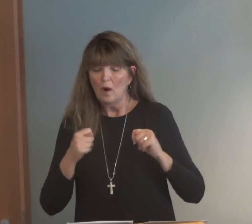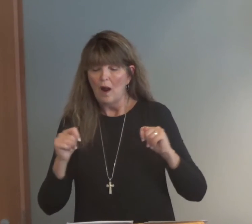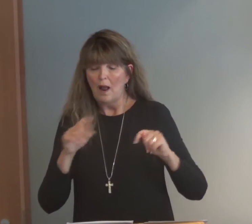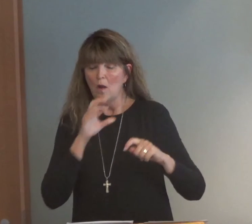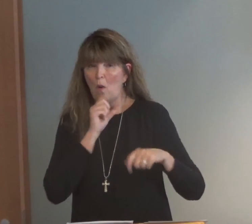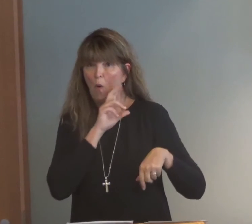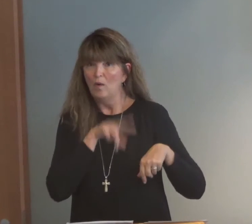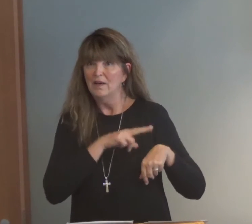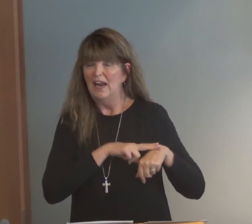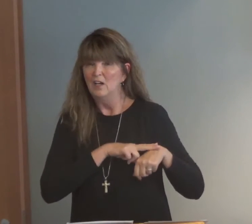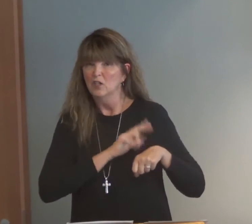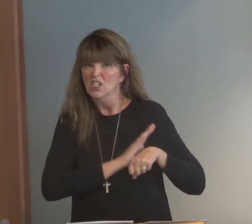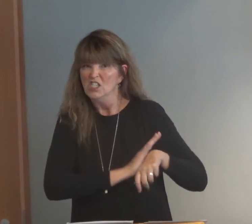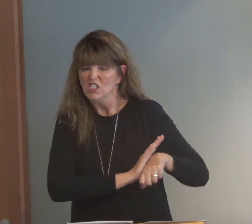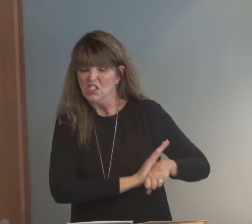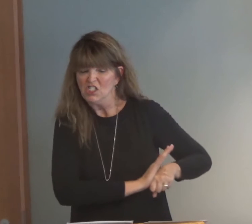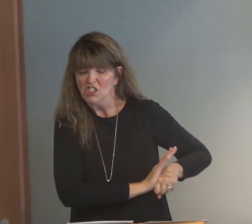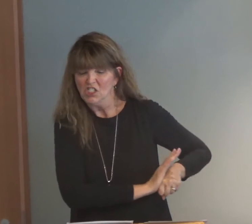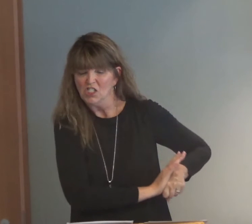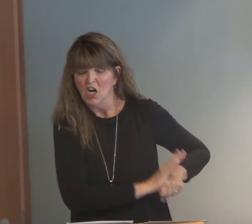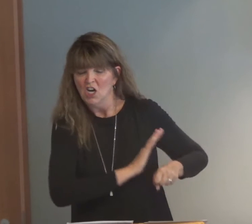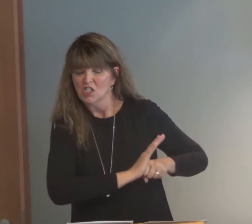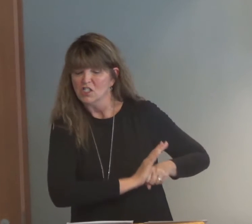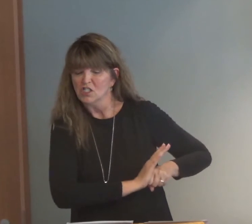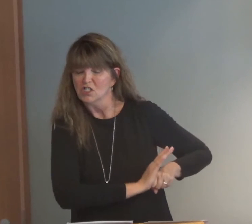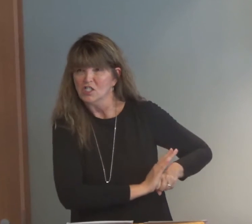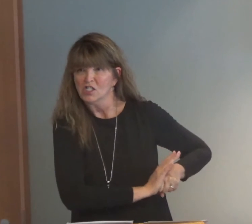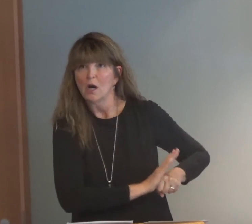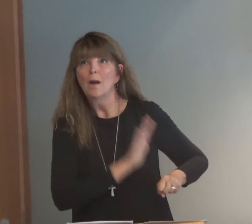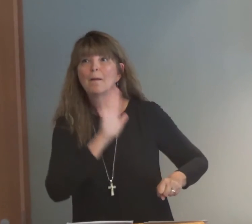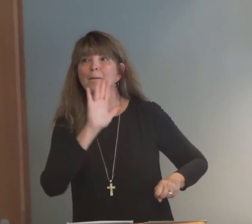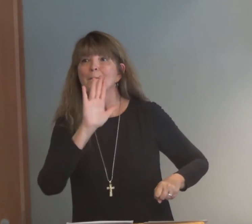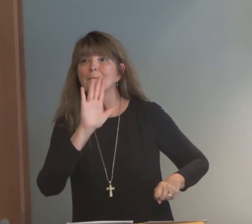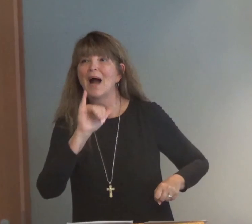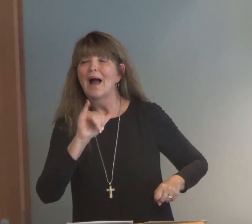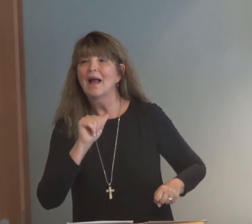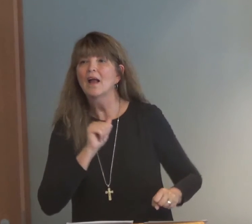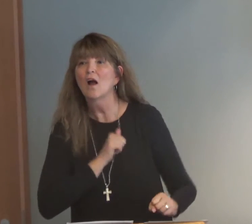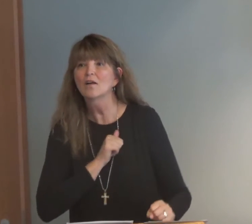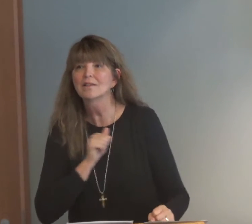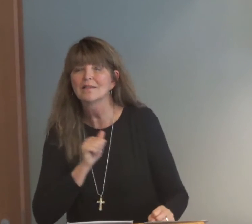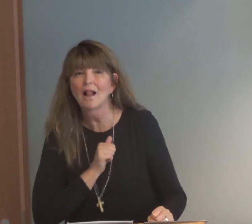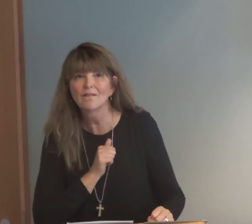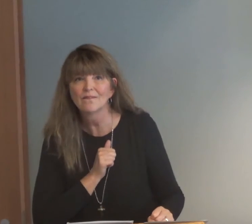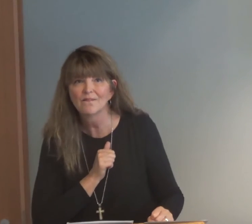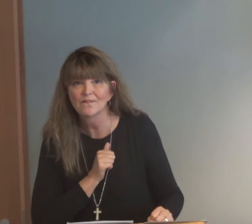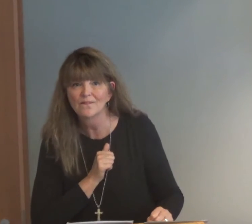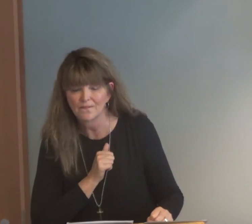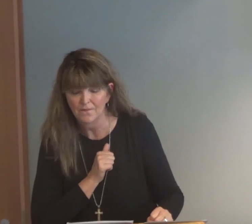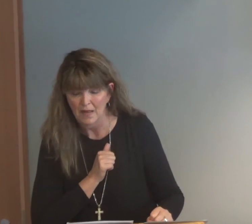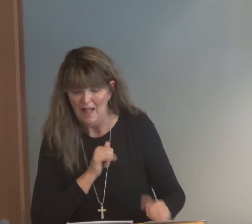And we strive to suppress the old nature on our own.